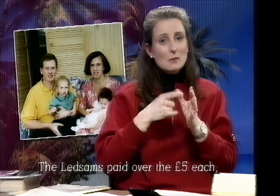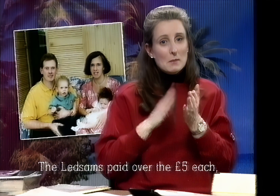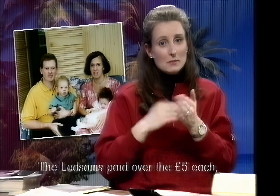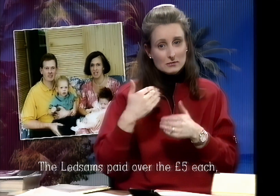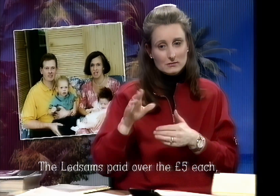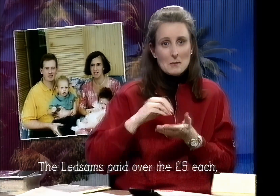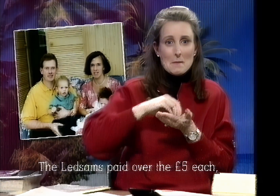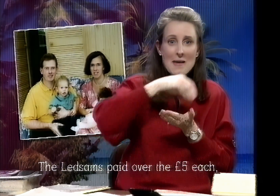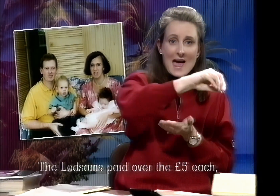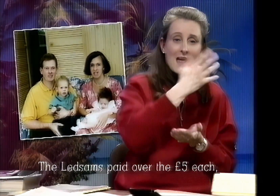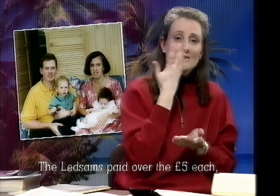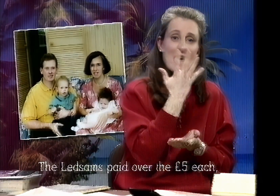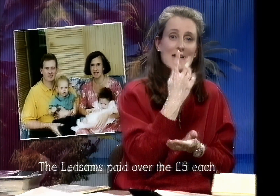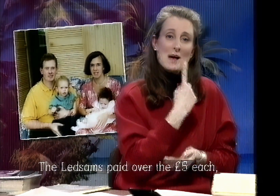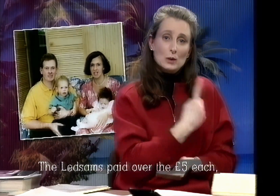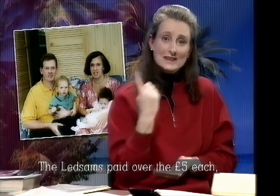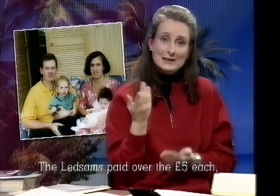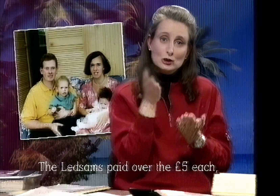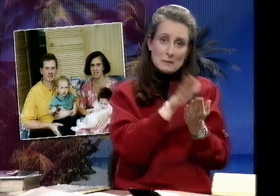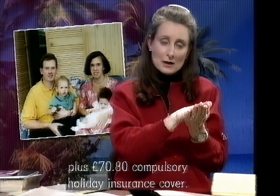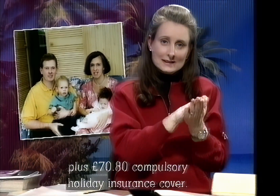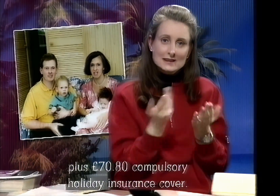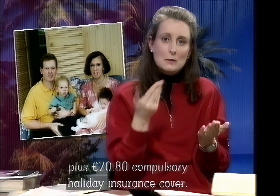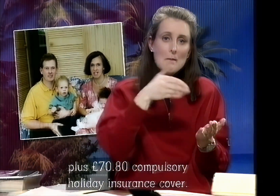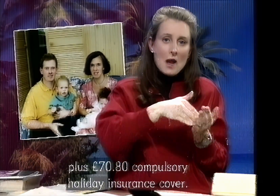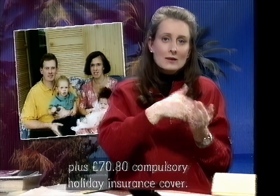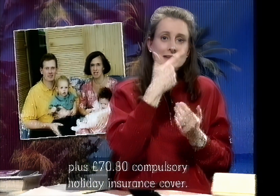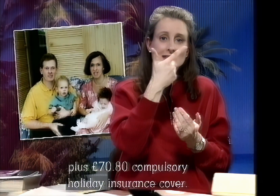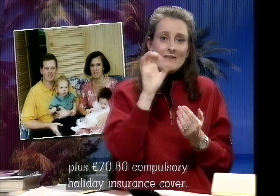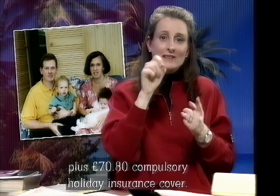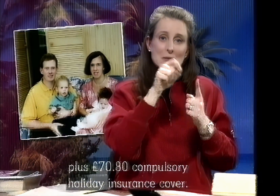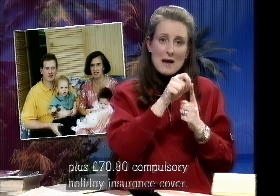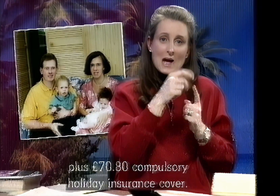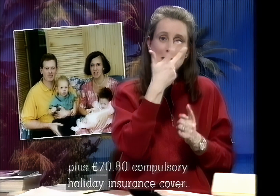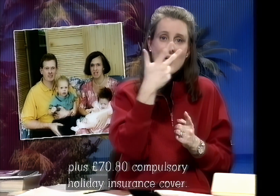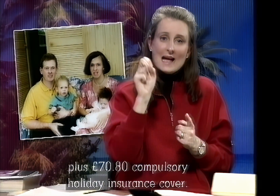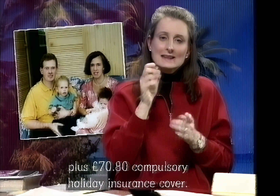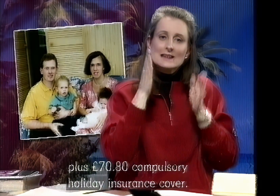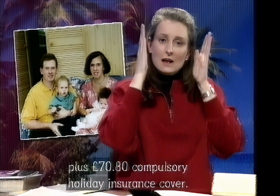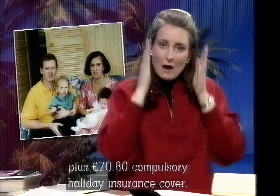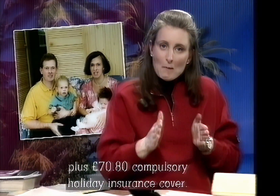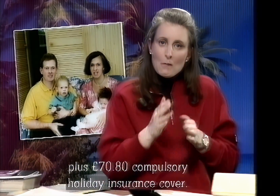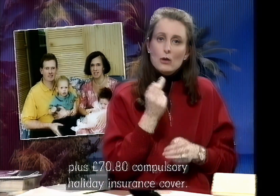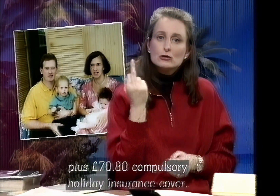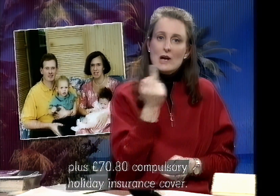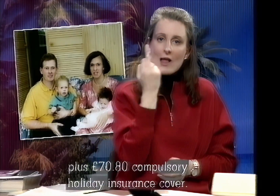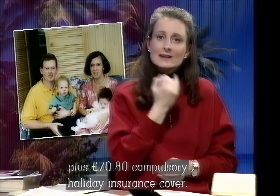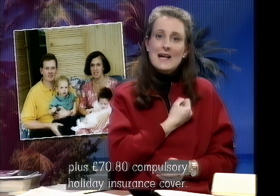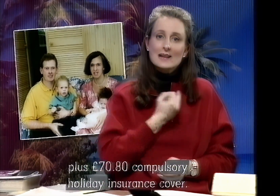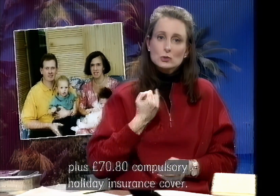The Leadsom's paid over the £5 each plus £70.80 compulsory holiday insurance cover.